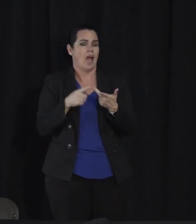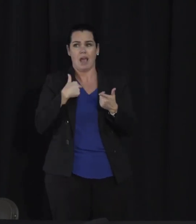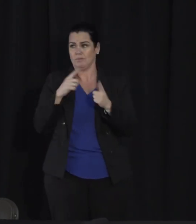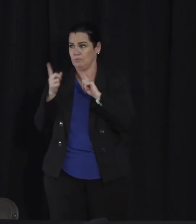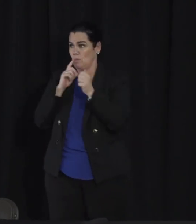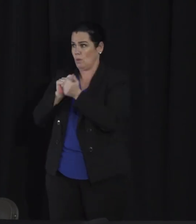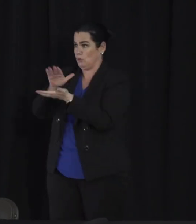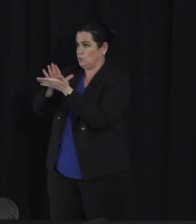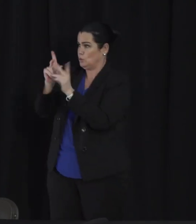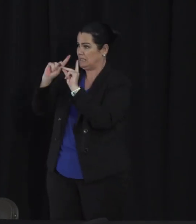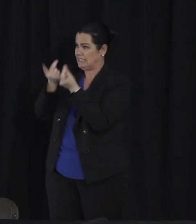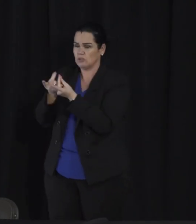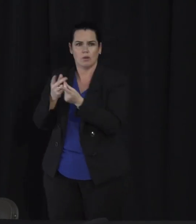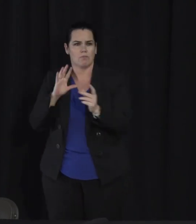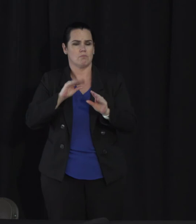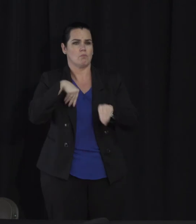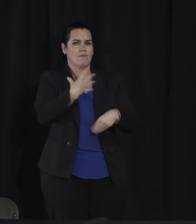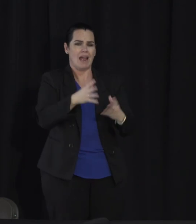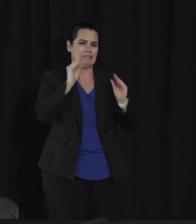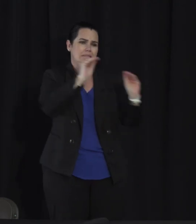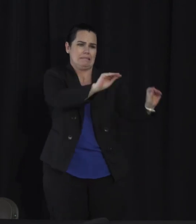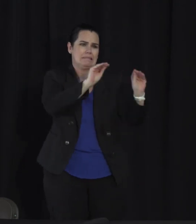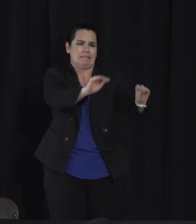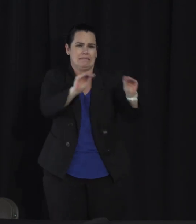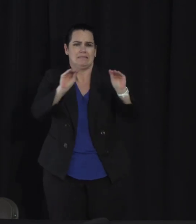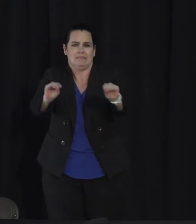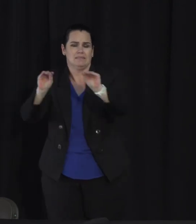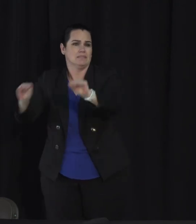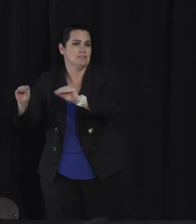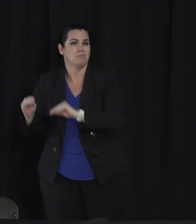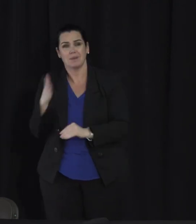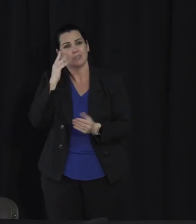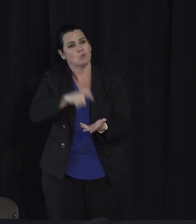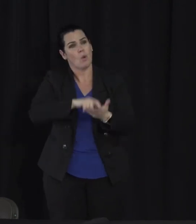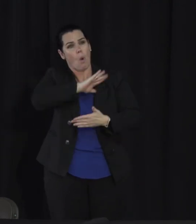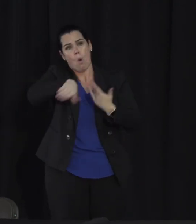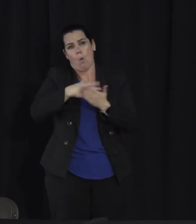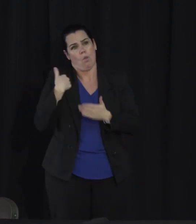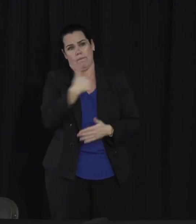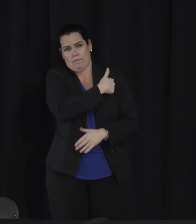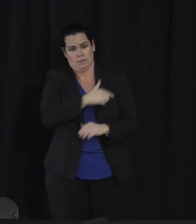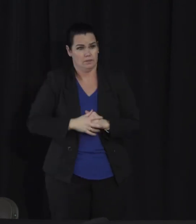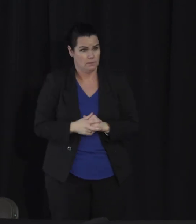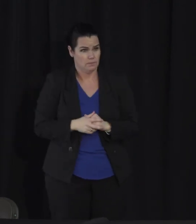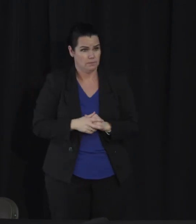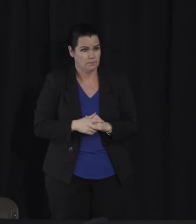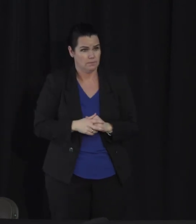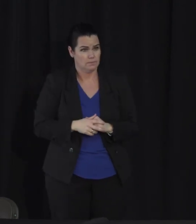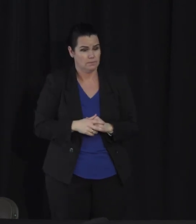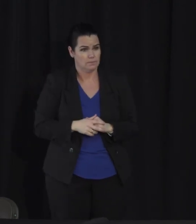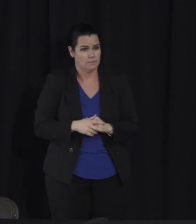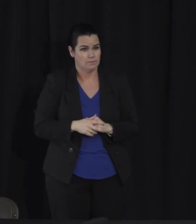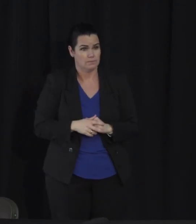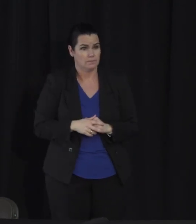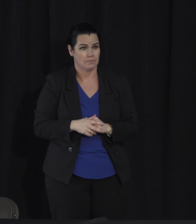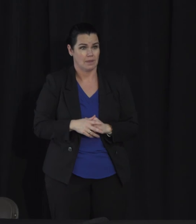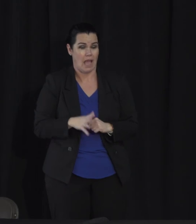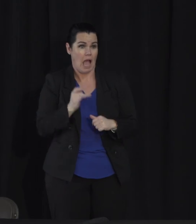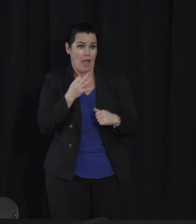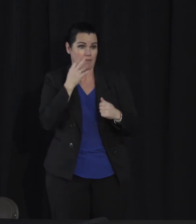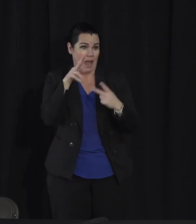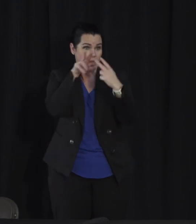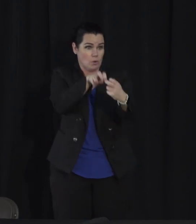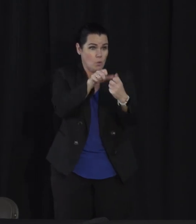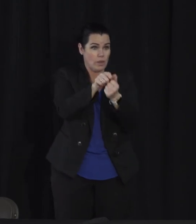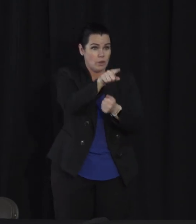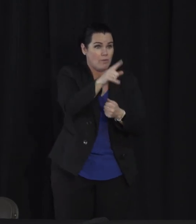a lot of education because it takes a village. And if I can meet with you personally, I will.